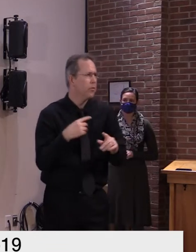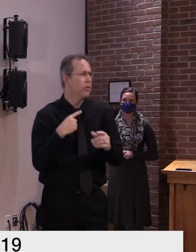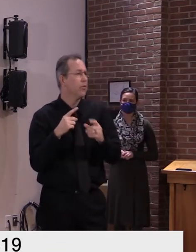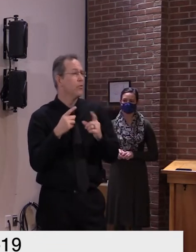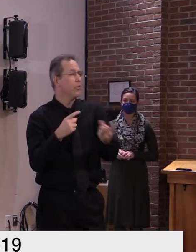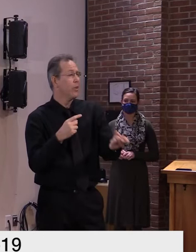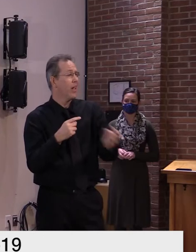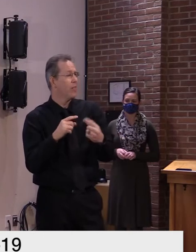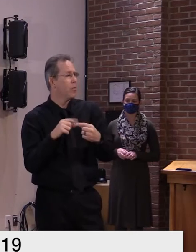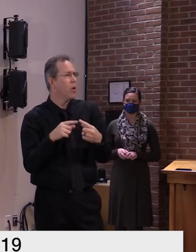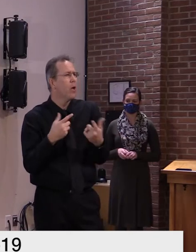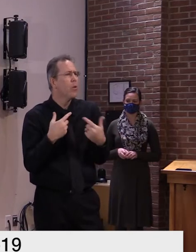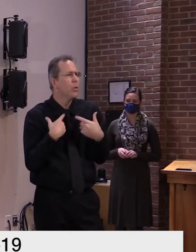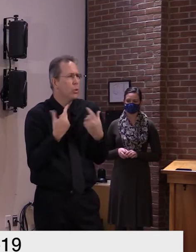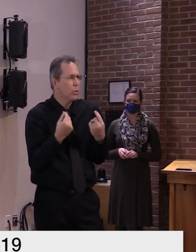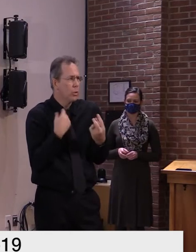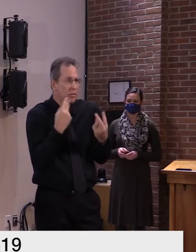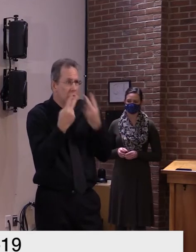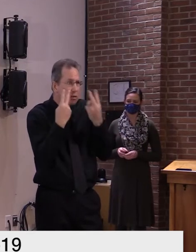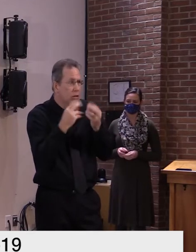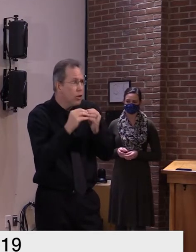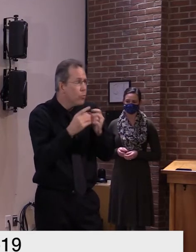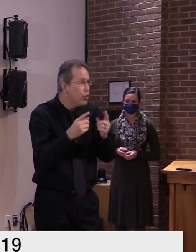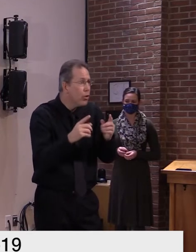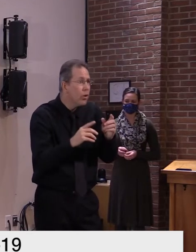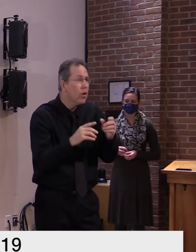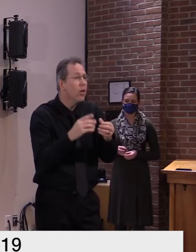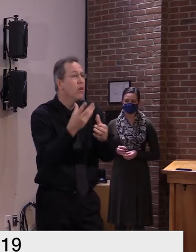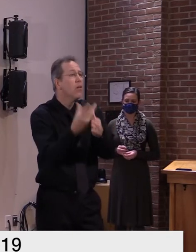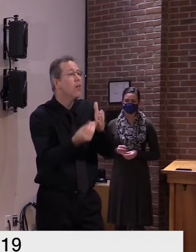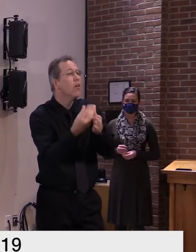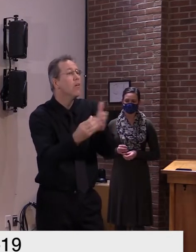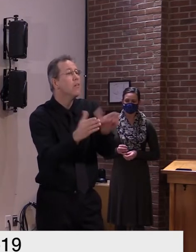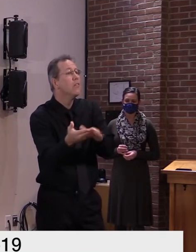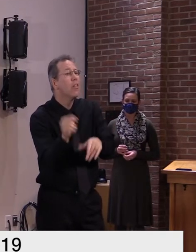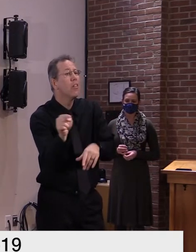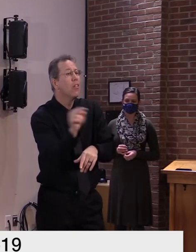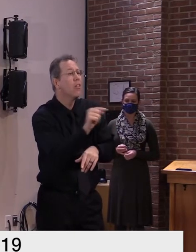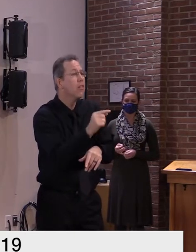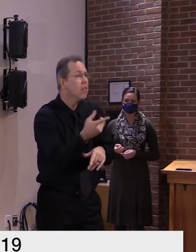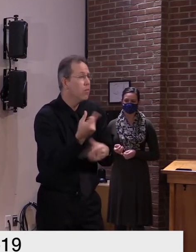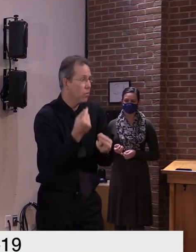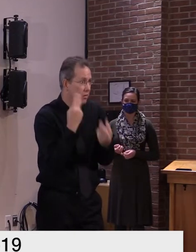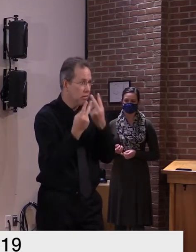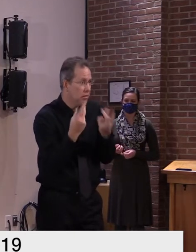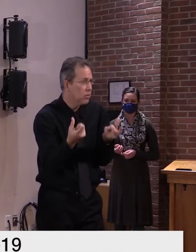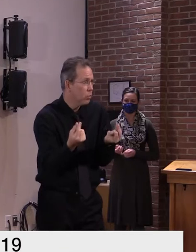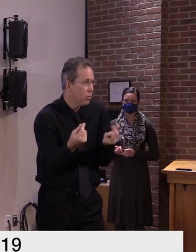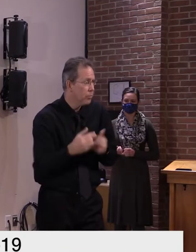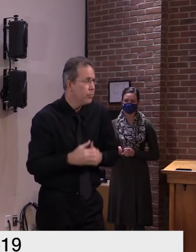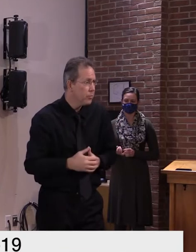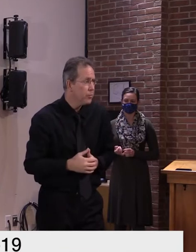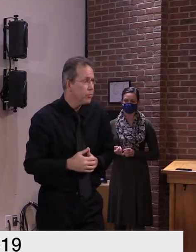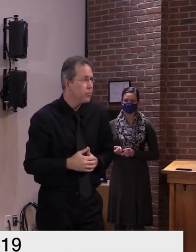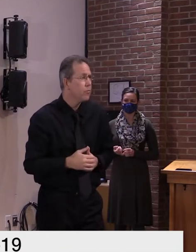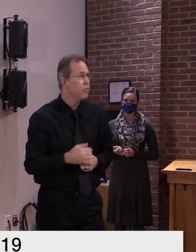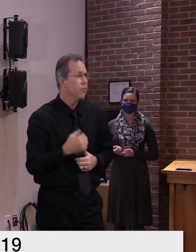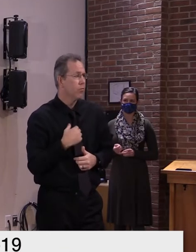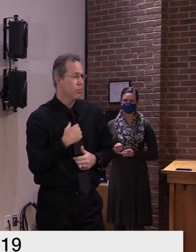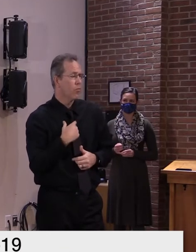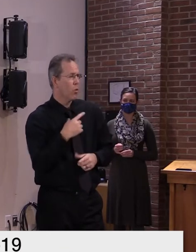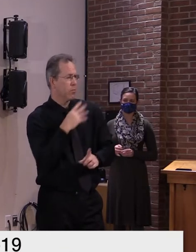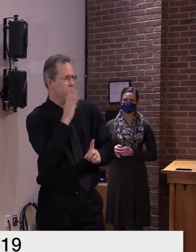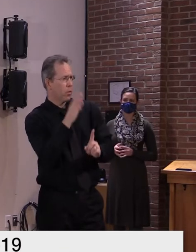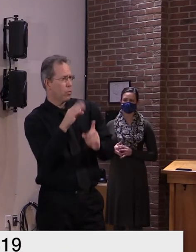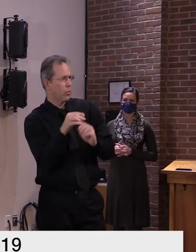and rates of death and things of that sort so i i say this just to be completely candid and not to take